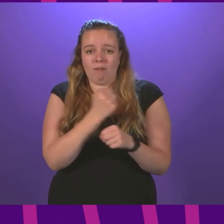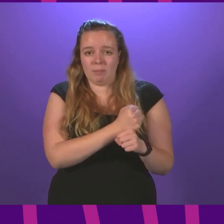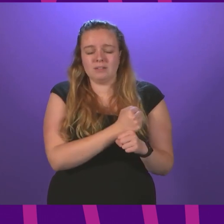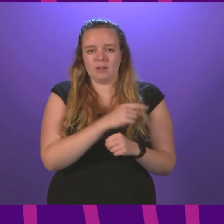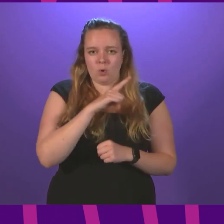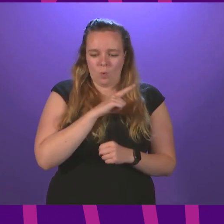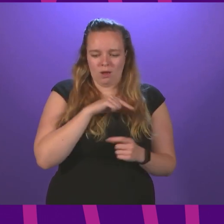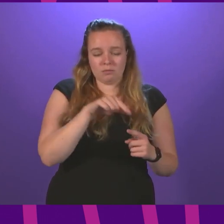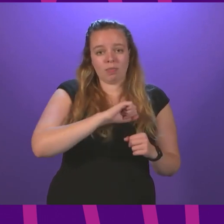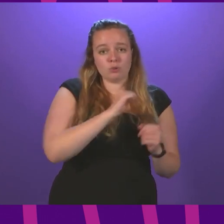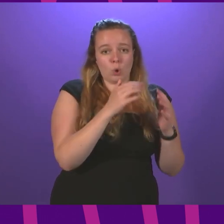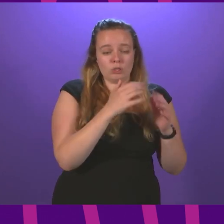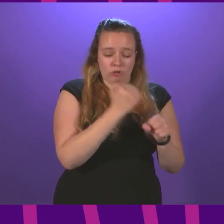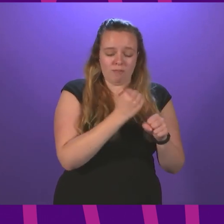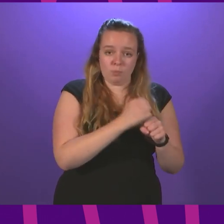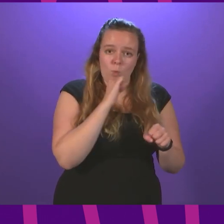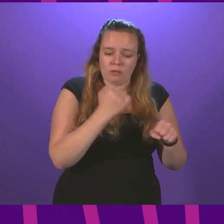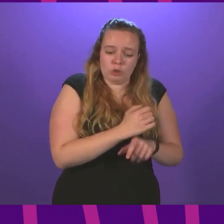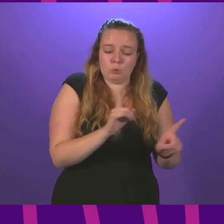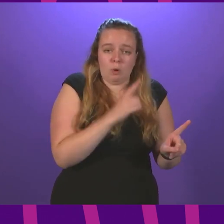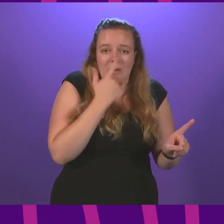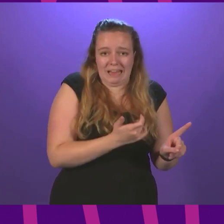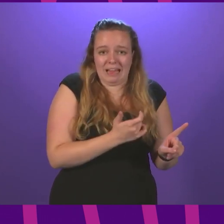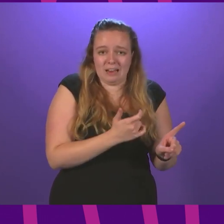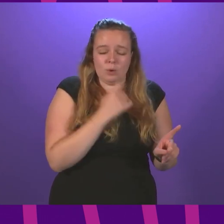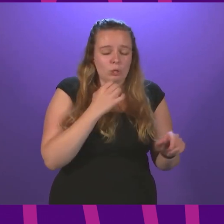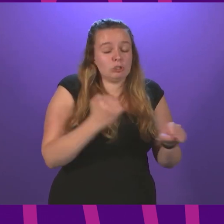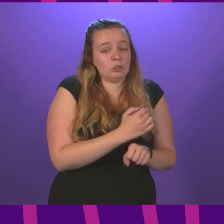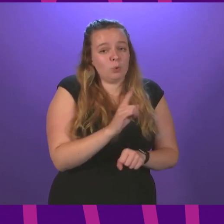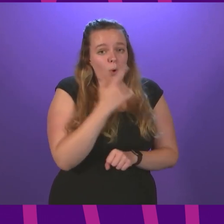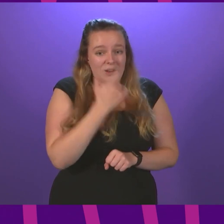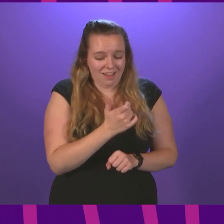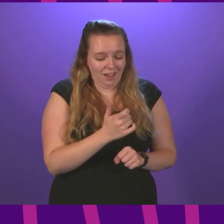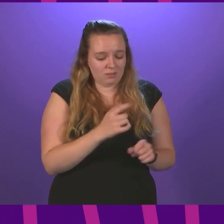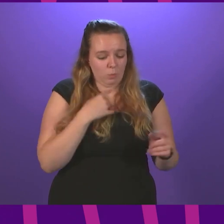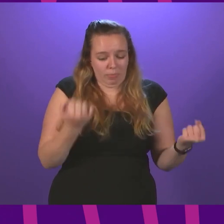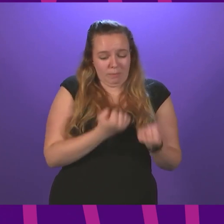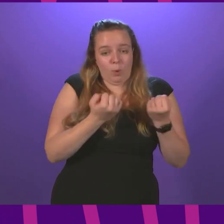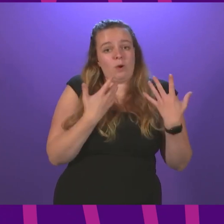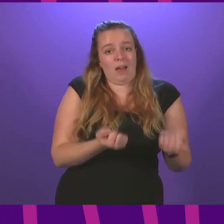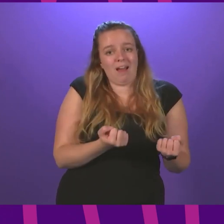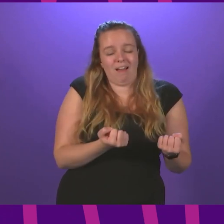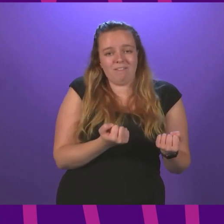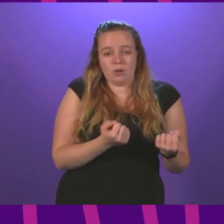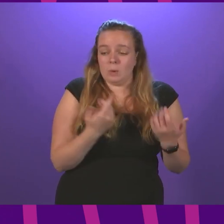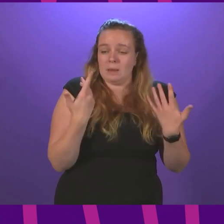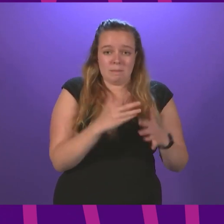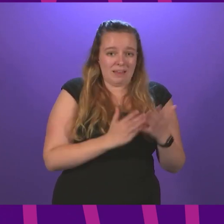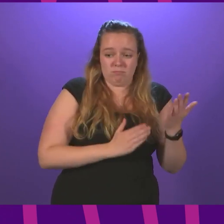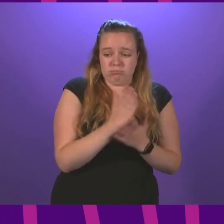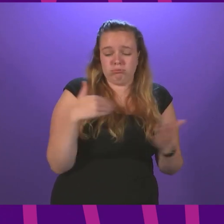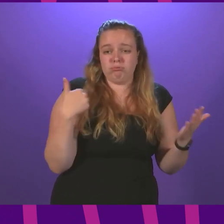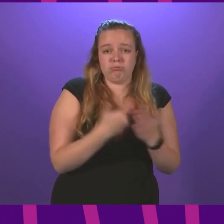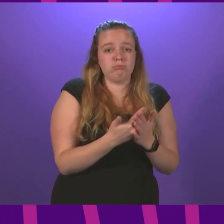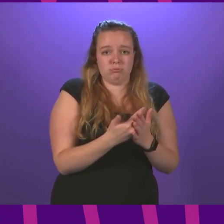Because we in the Scottish Government will do what we can. We will do what we can with what we have. As we have done throughout the